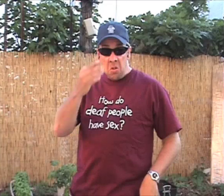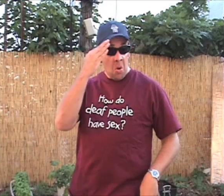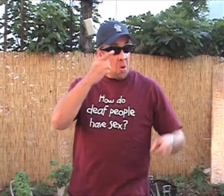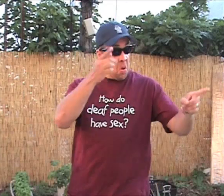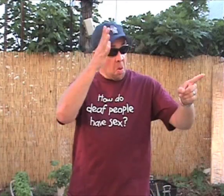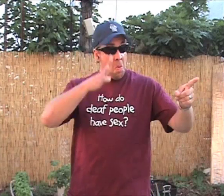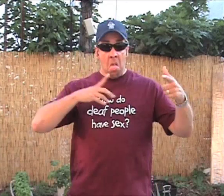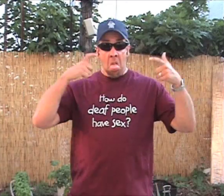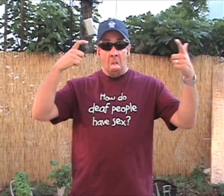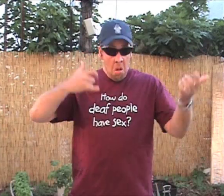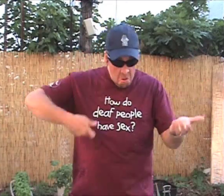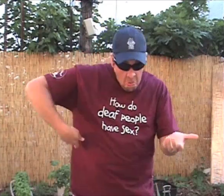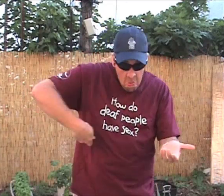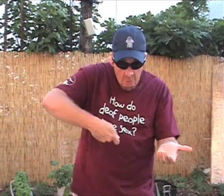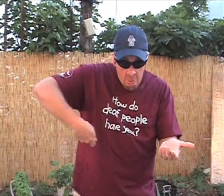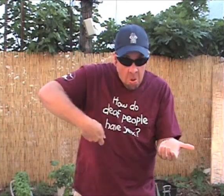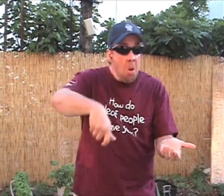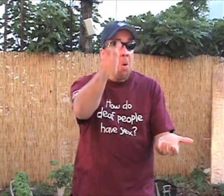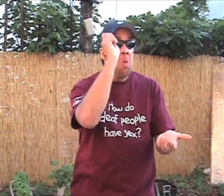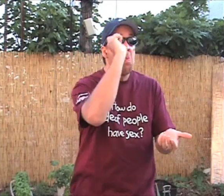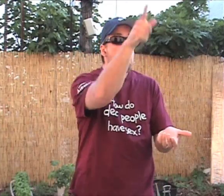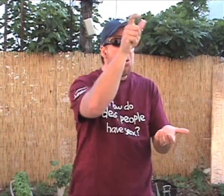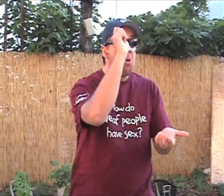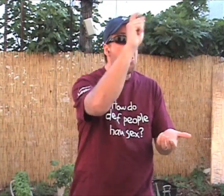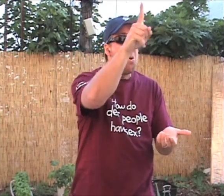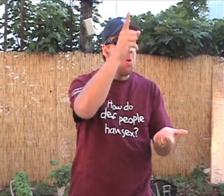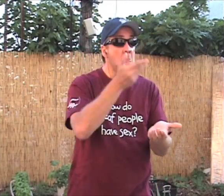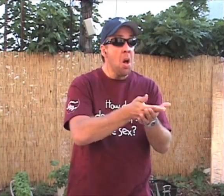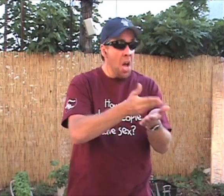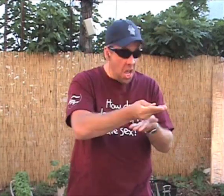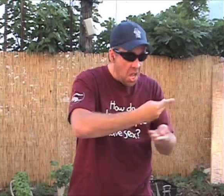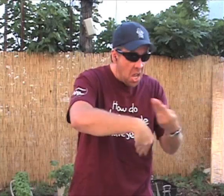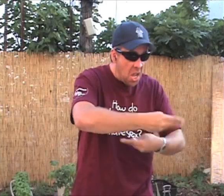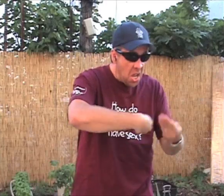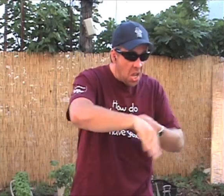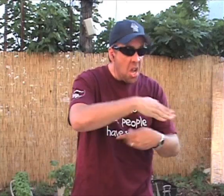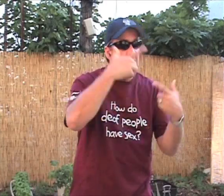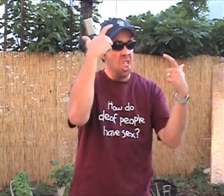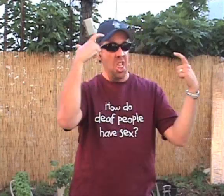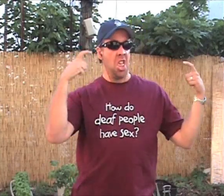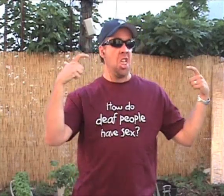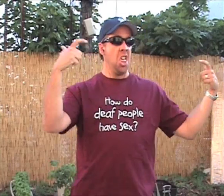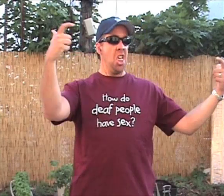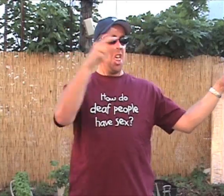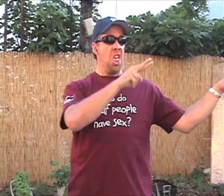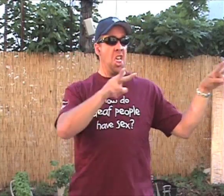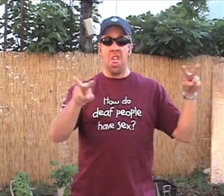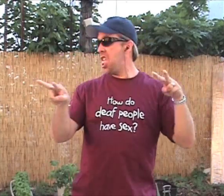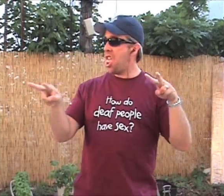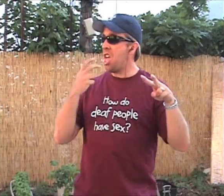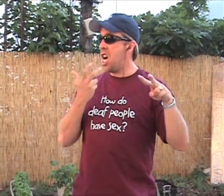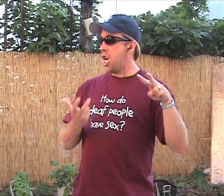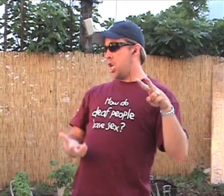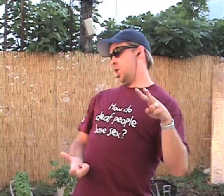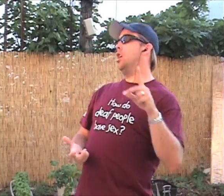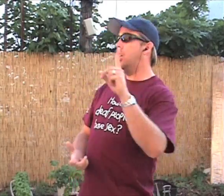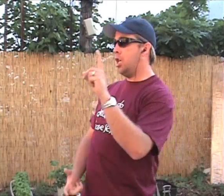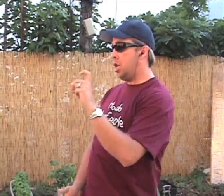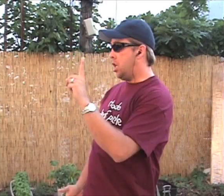Hustlers shooting eight ball Throwing darts at the wall Feeling damn near ten feet tall Here she comes, Lord help